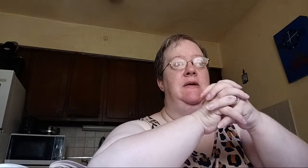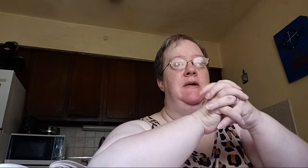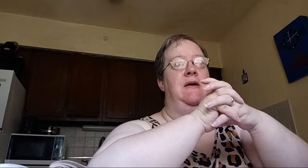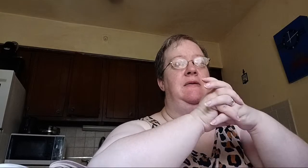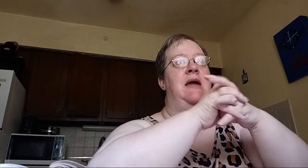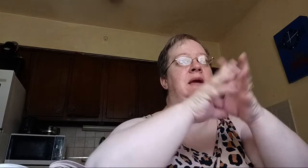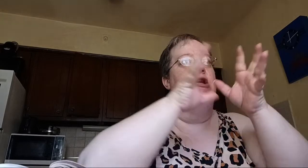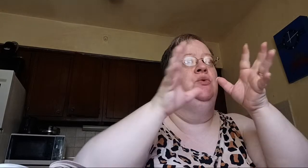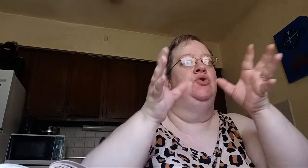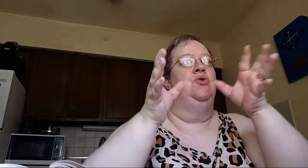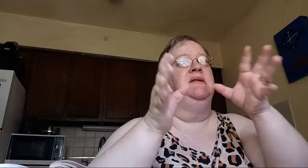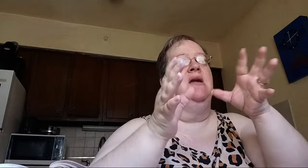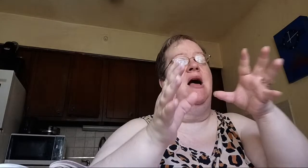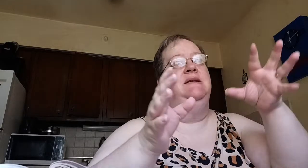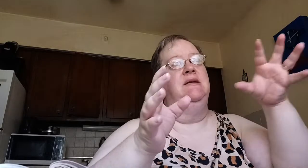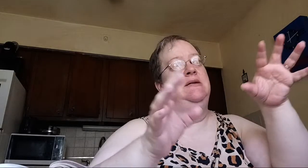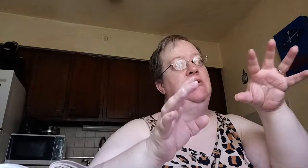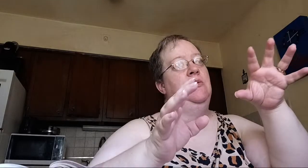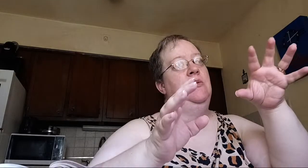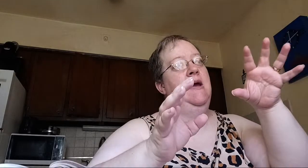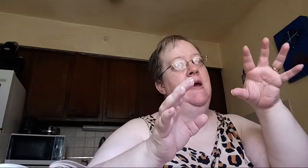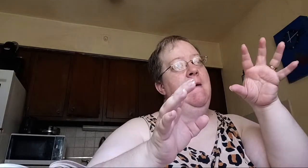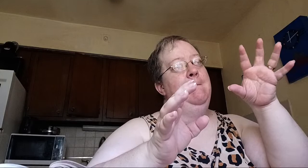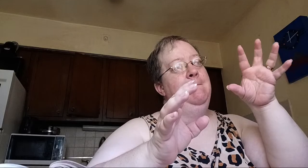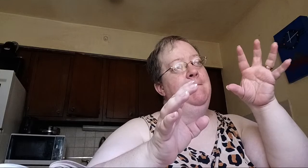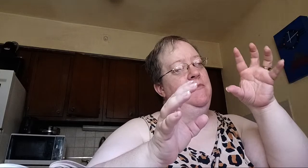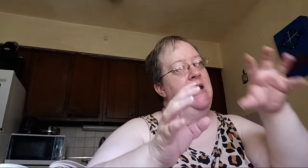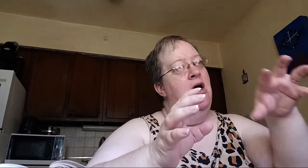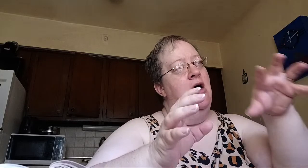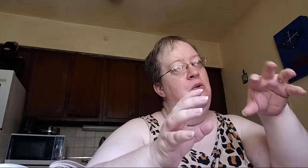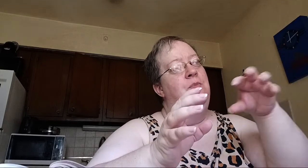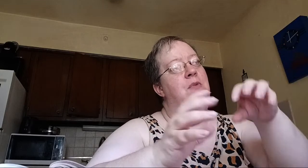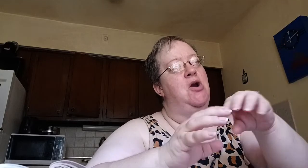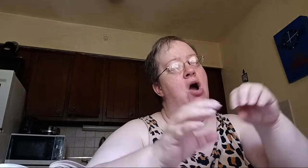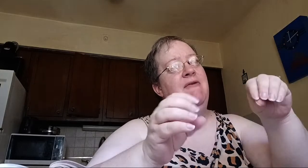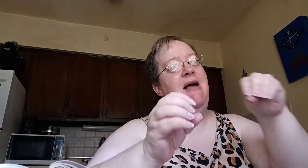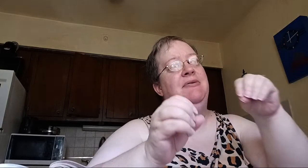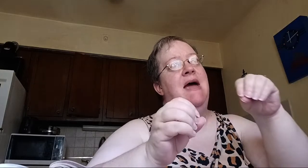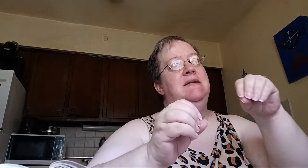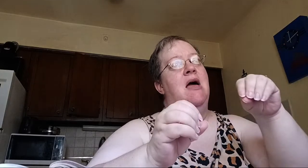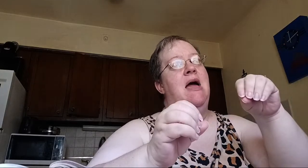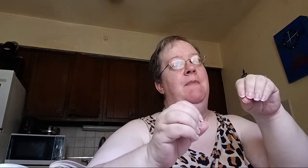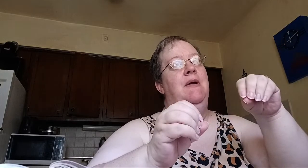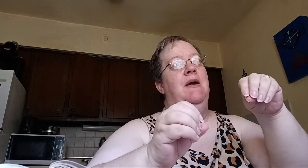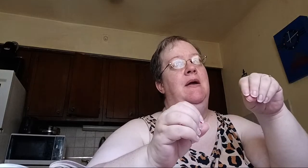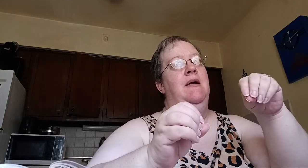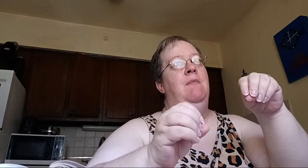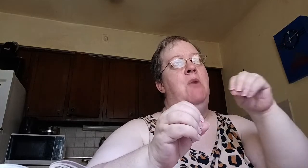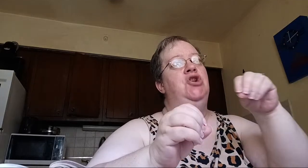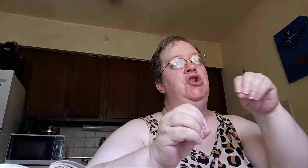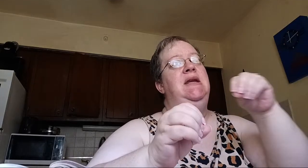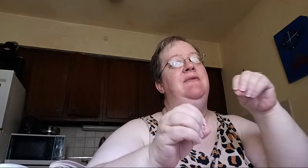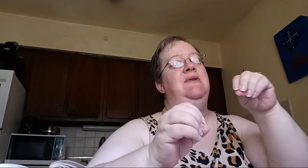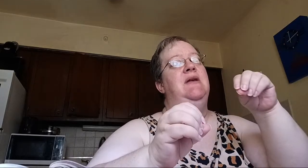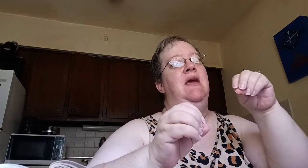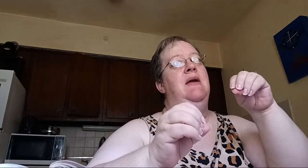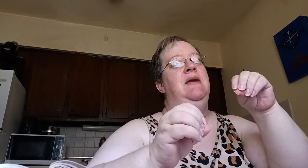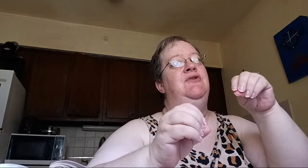That, that you trust God to, to help you carve out that time. Margin gives, gives you